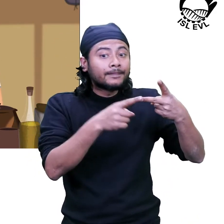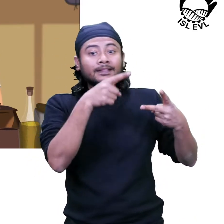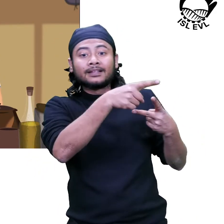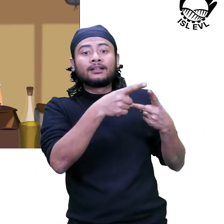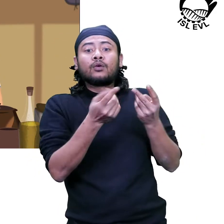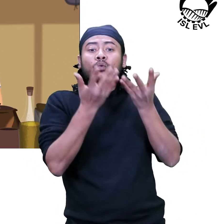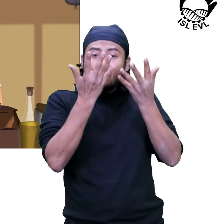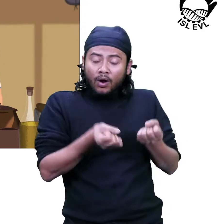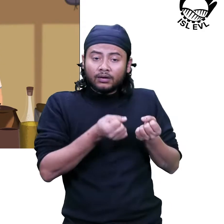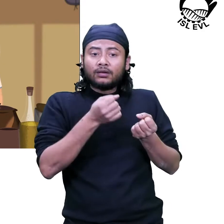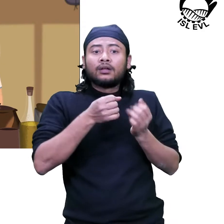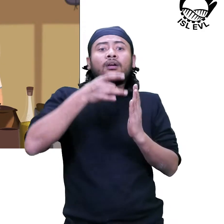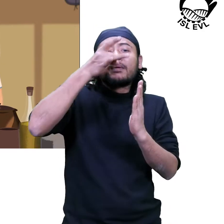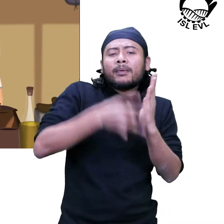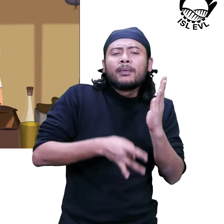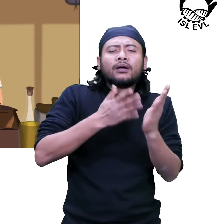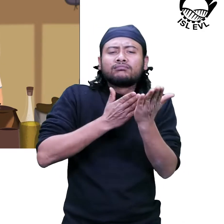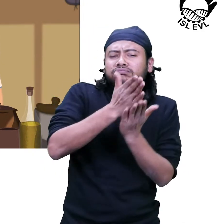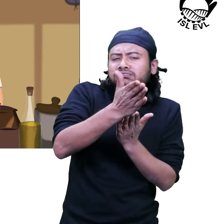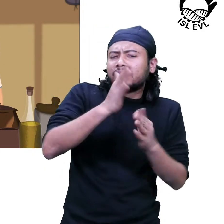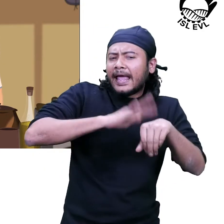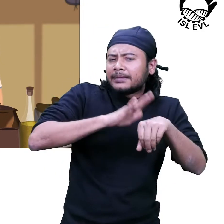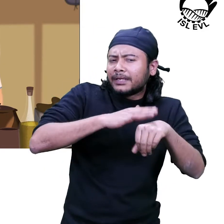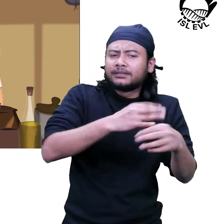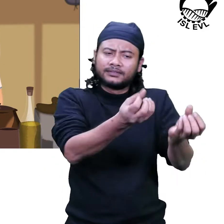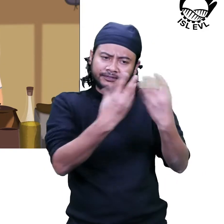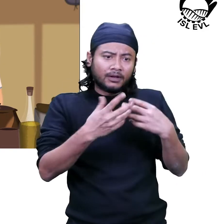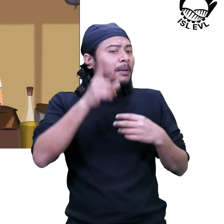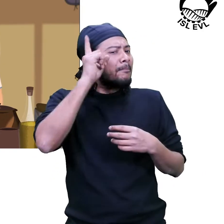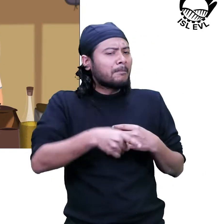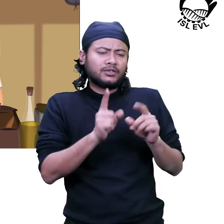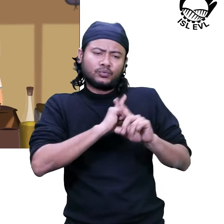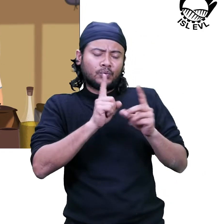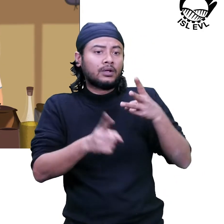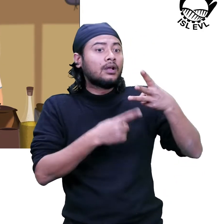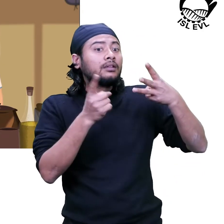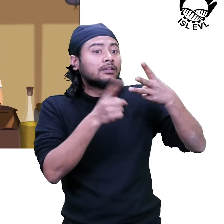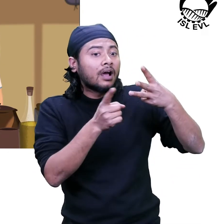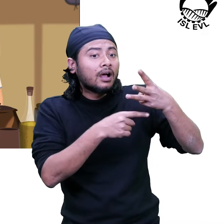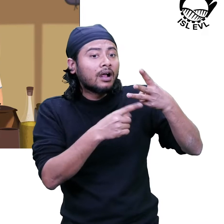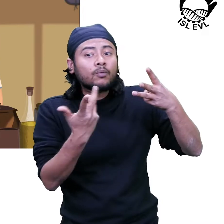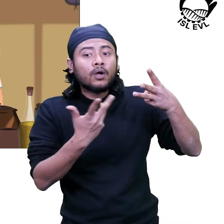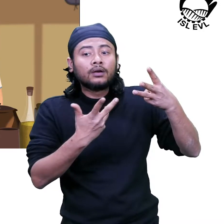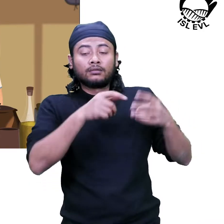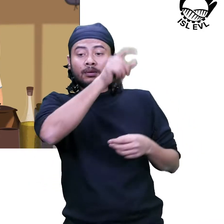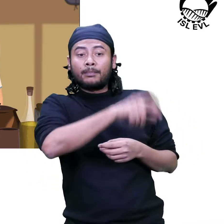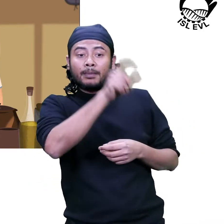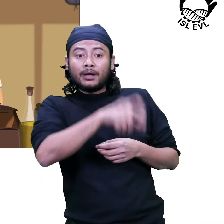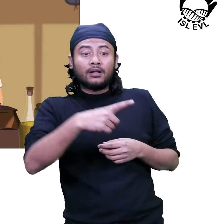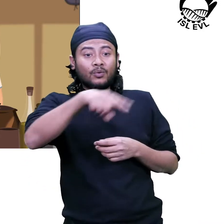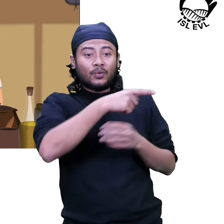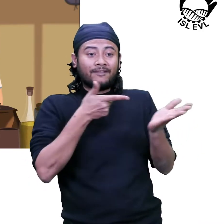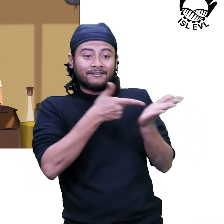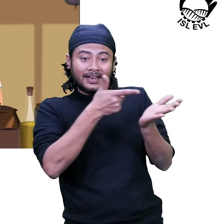document their specific knowledge. But they don't have to. And the third option, people in the village can